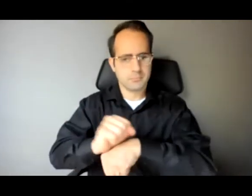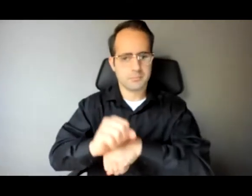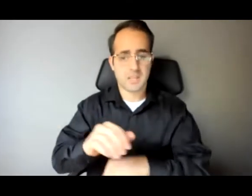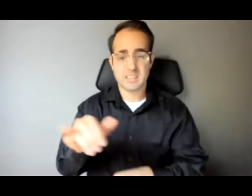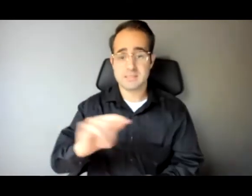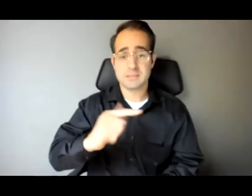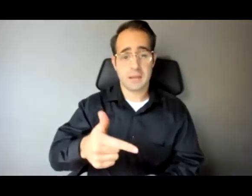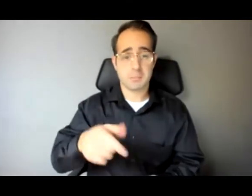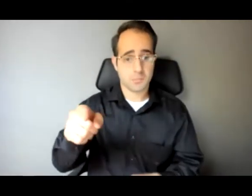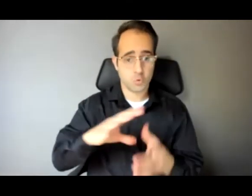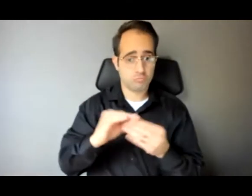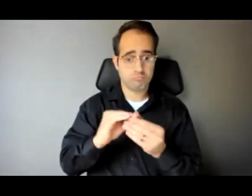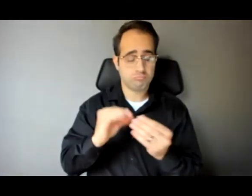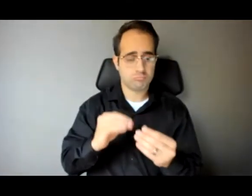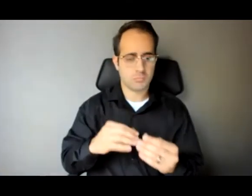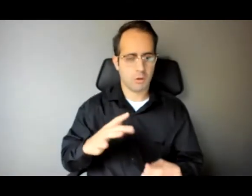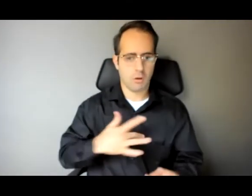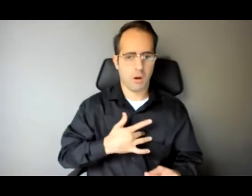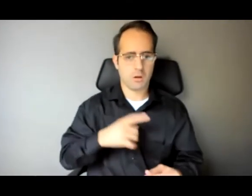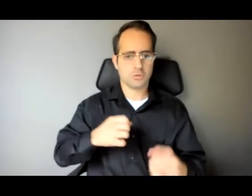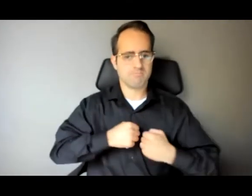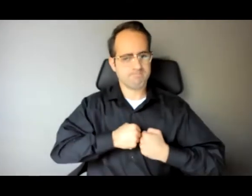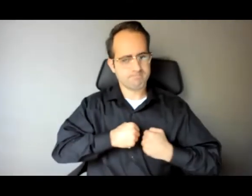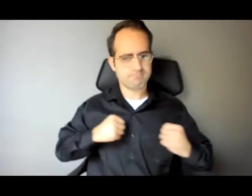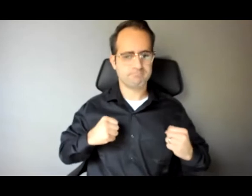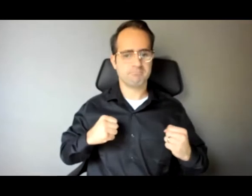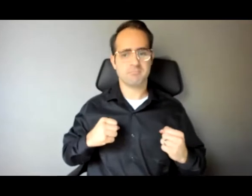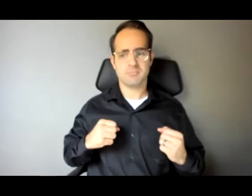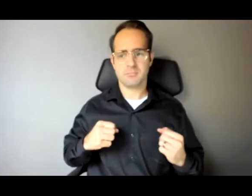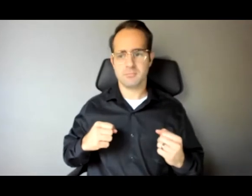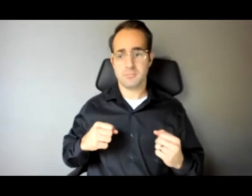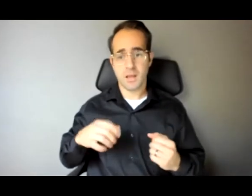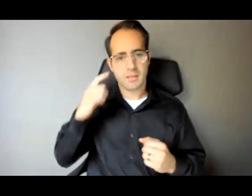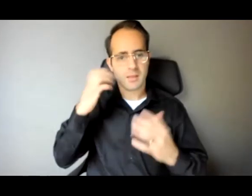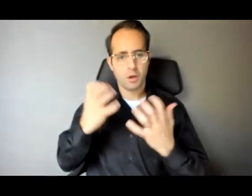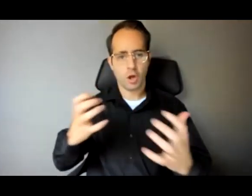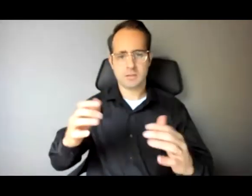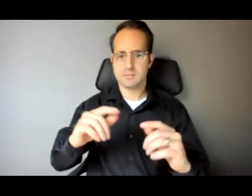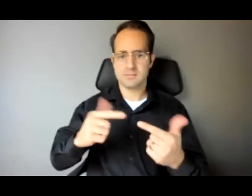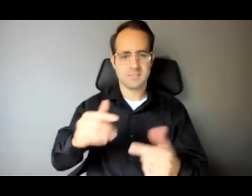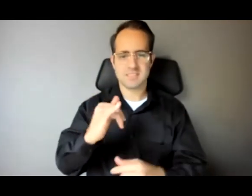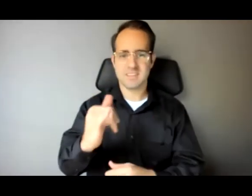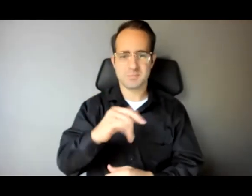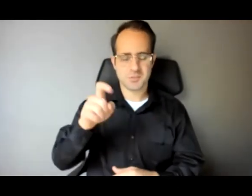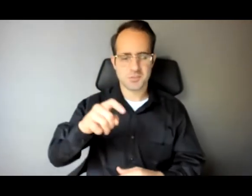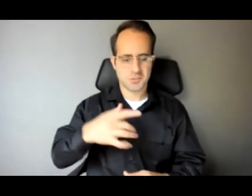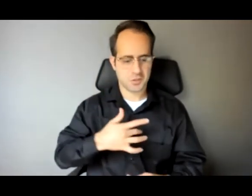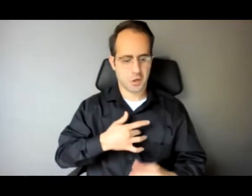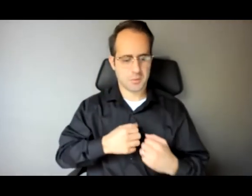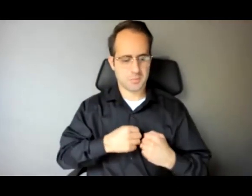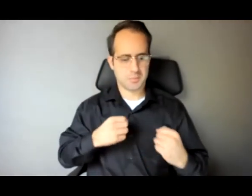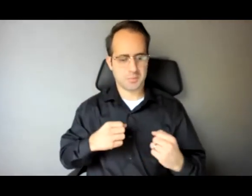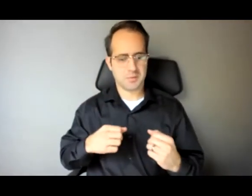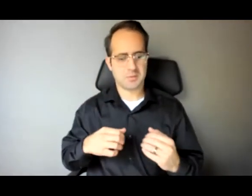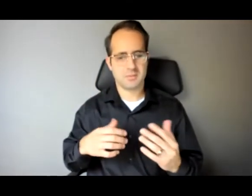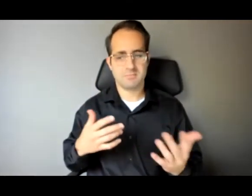others in the audience to think about how you might be able to open up your heart and be vulnerable and even thinking about your